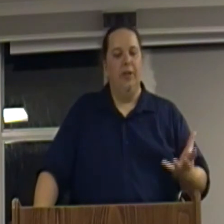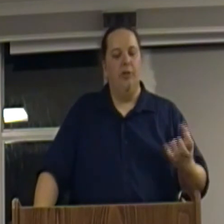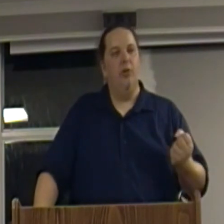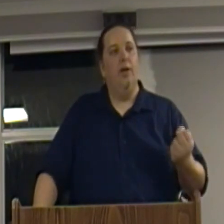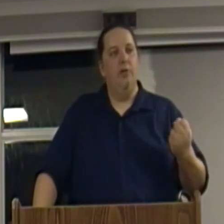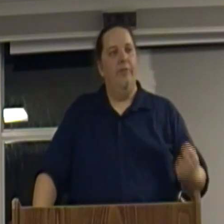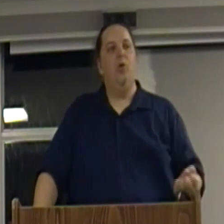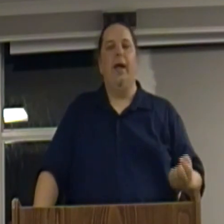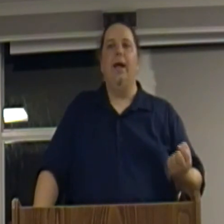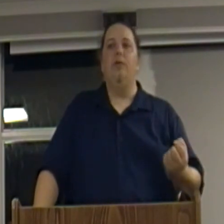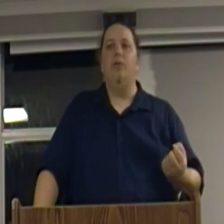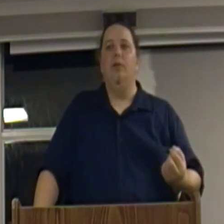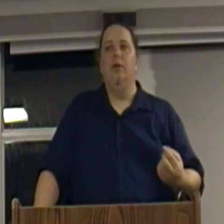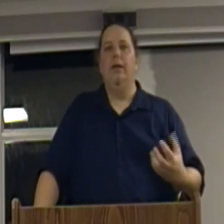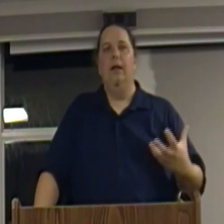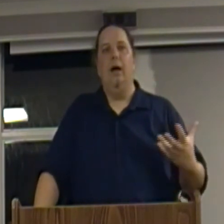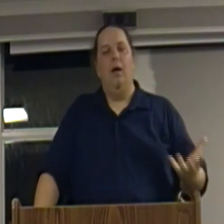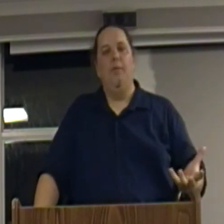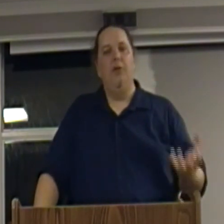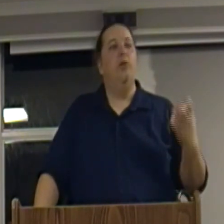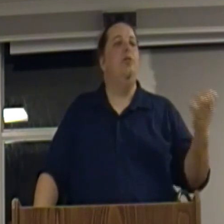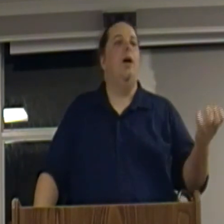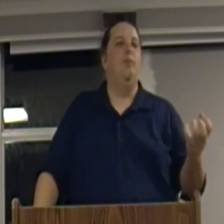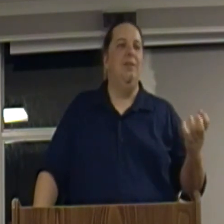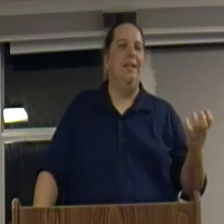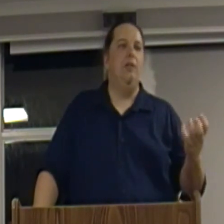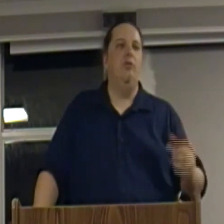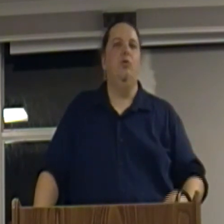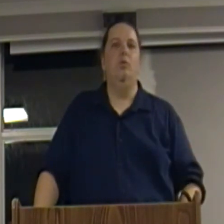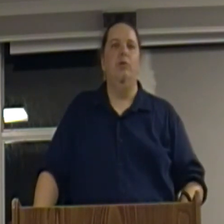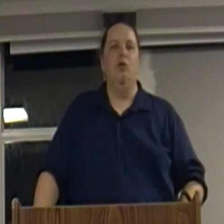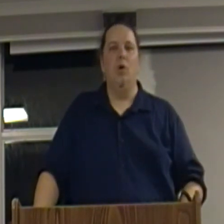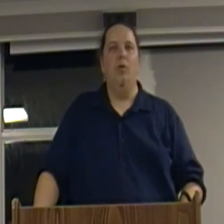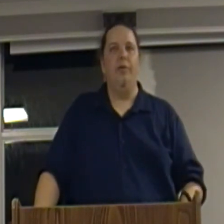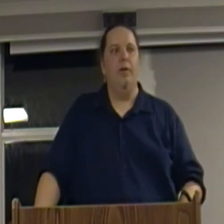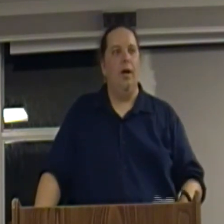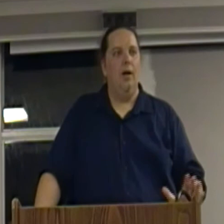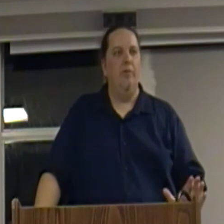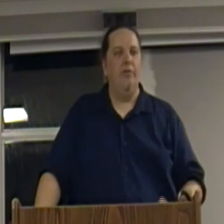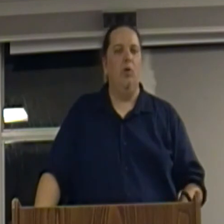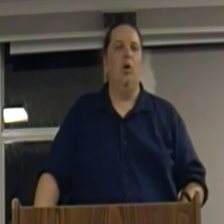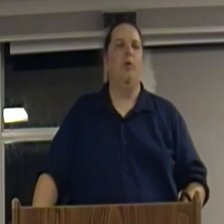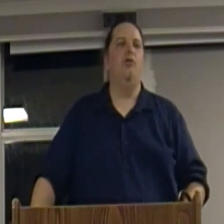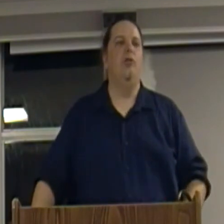into fewer hands and so this helped lead to the growth of corporations